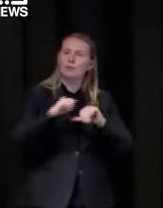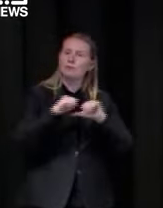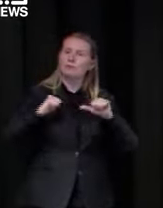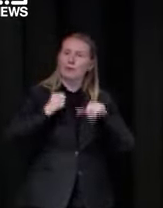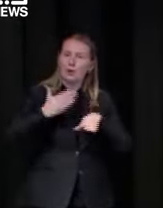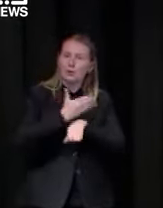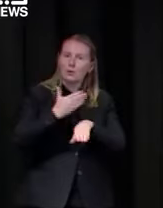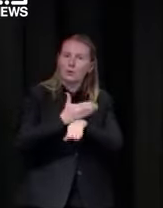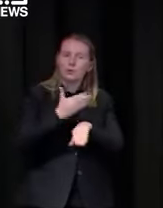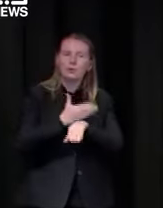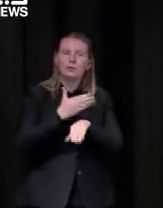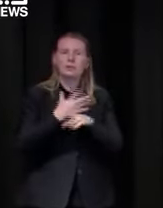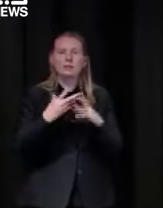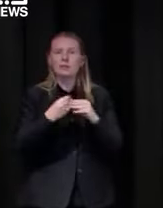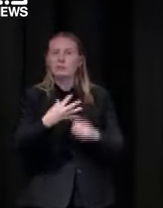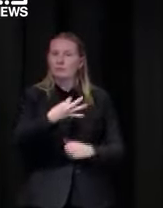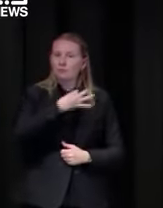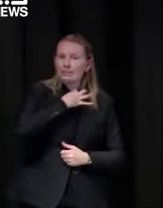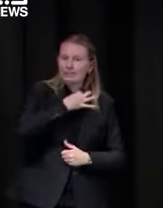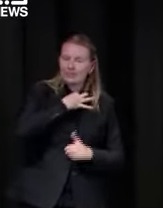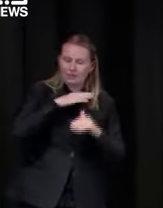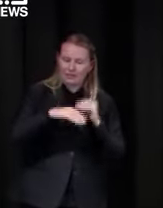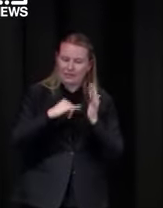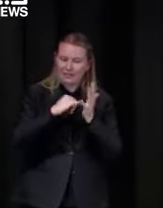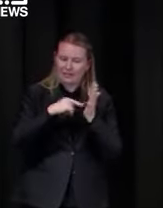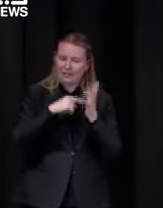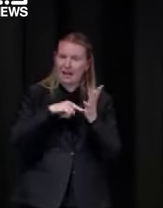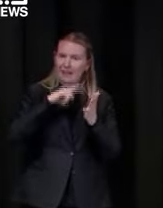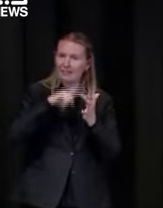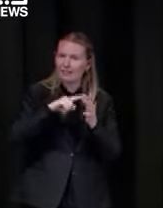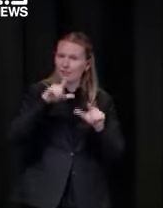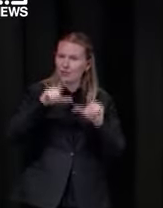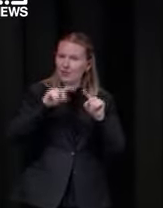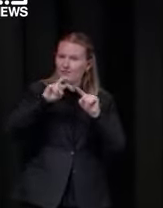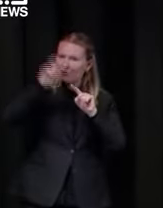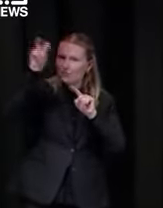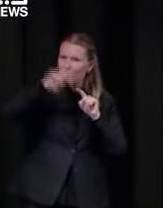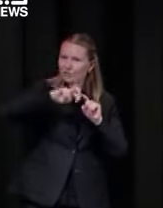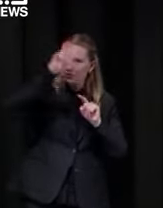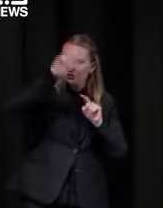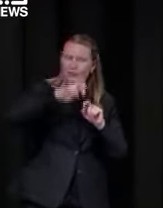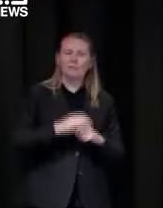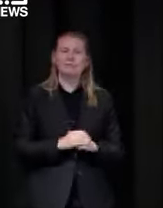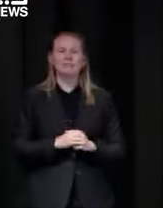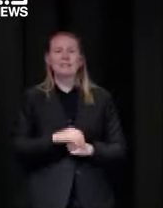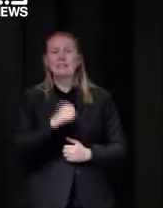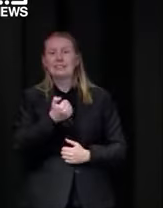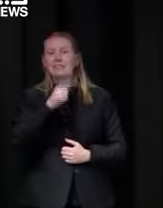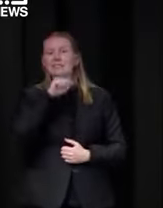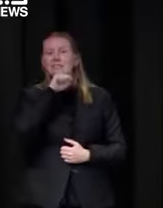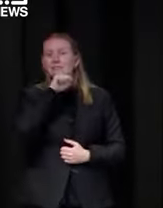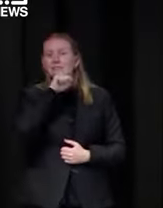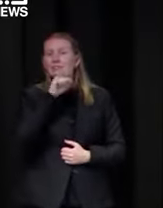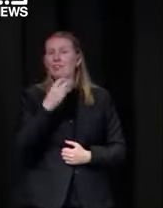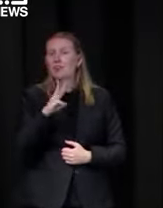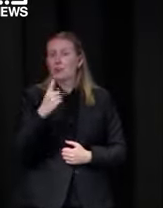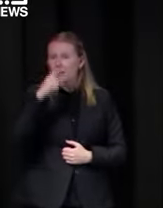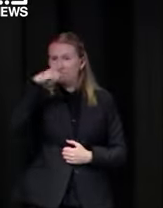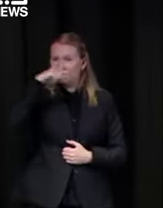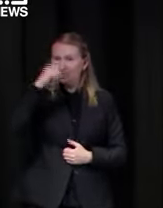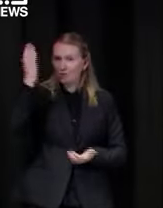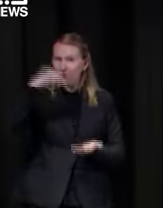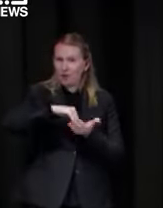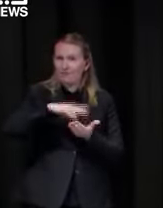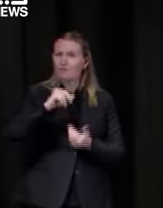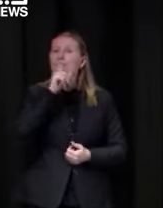to deal with any any risk of interstate travel interstate incursions um in the last week 631 people arrived from red